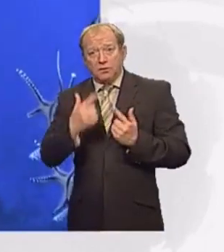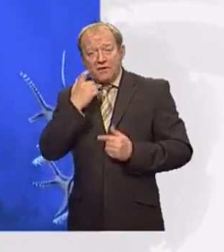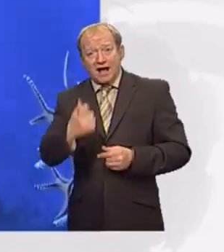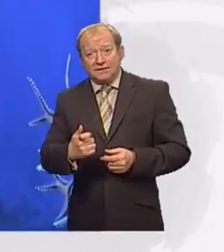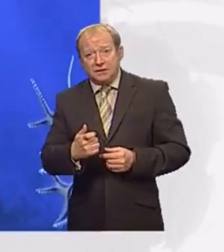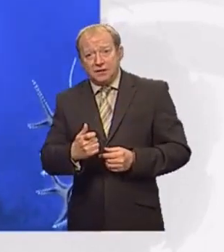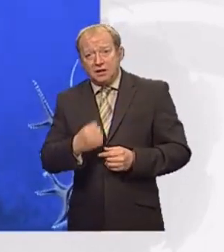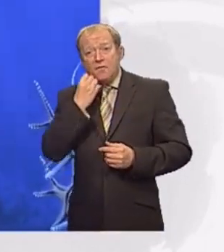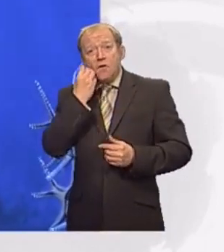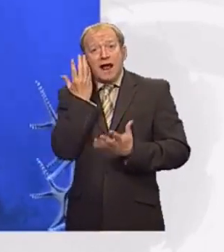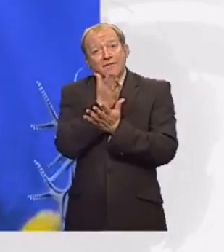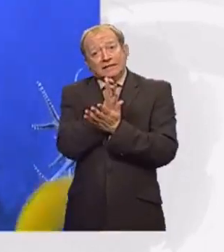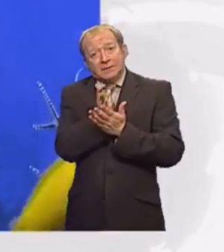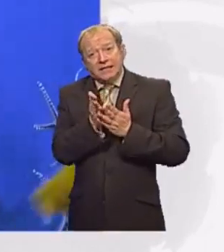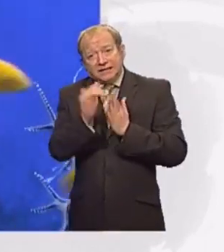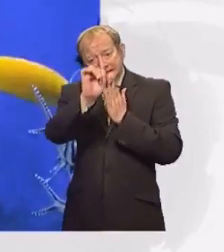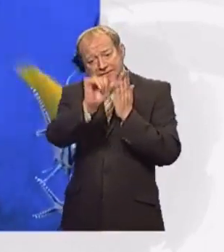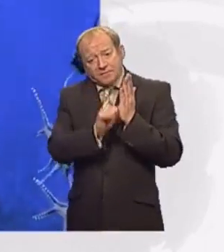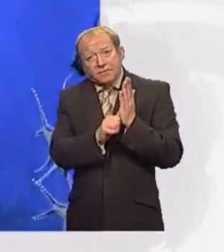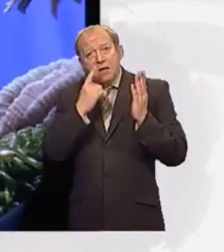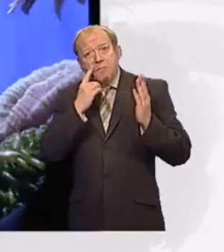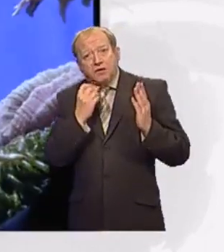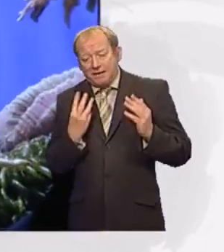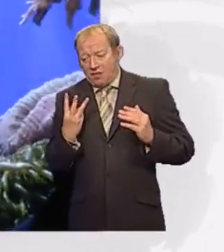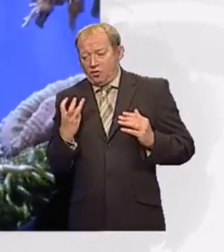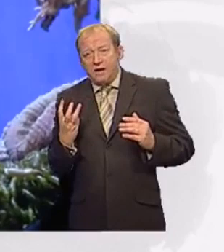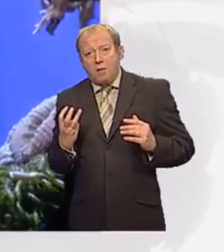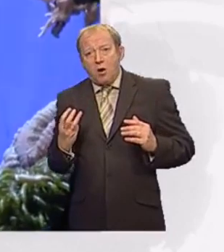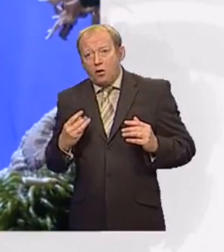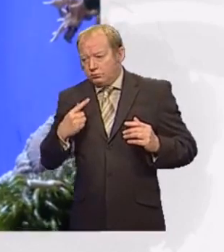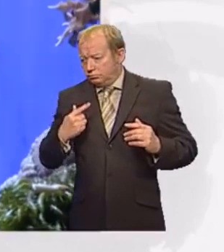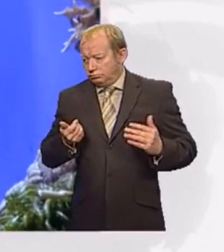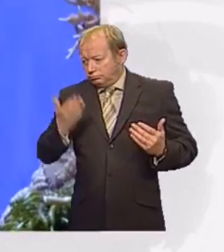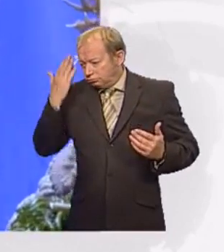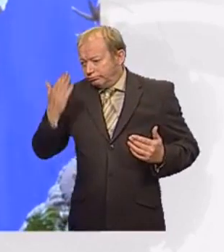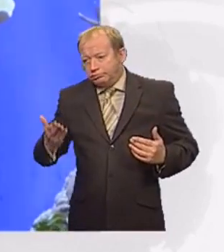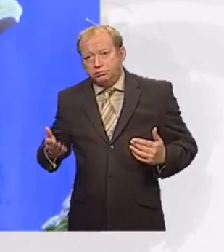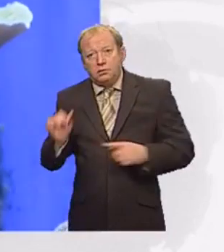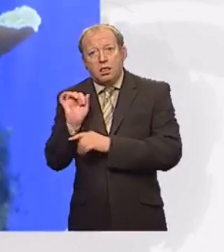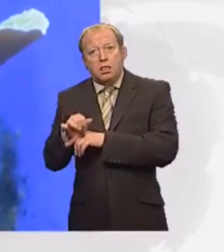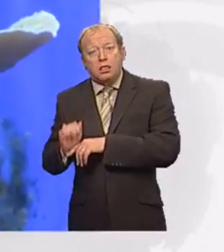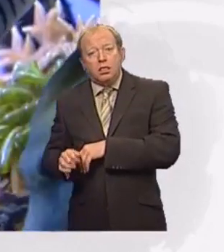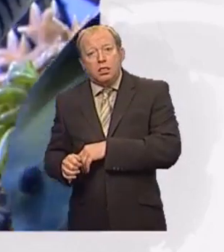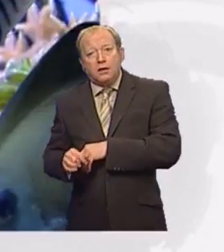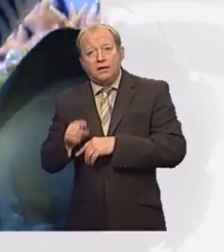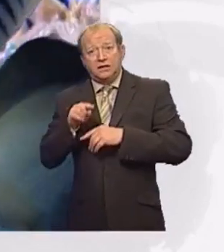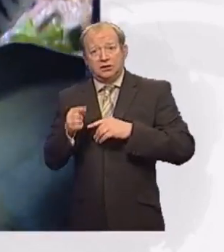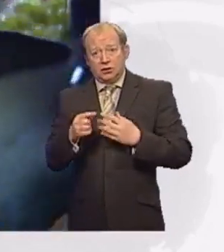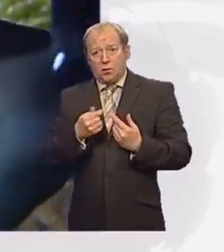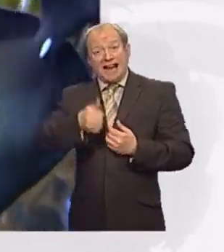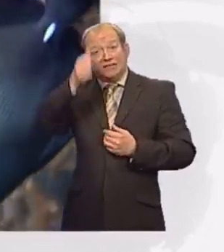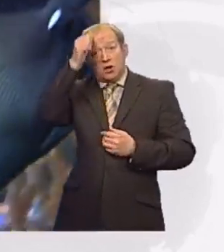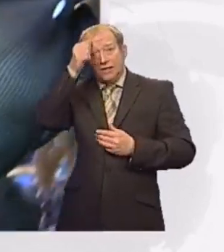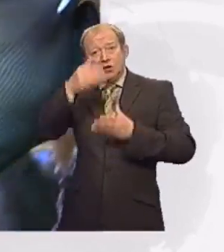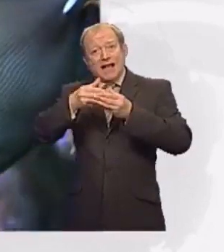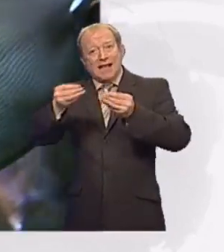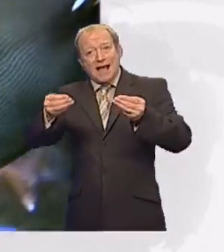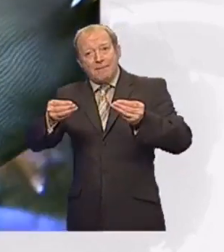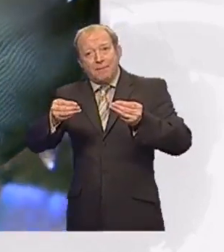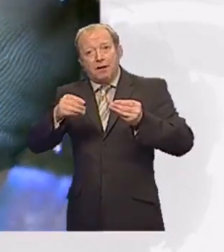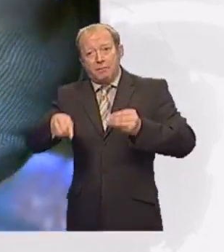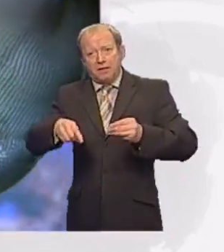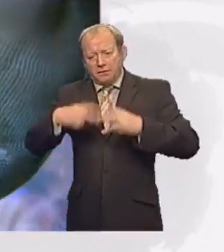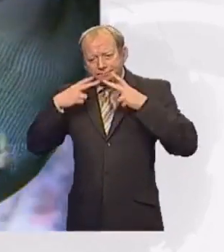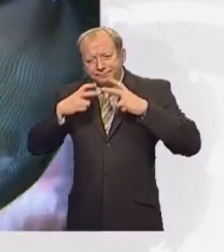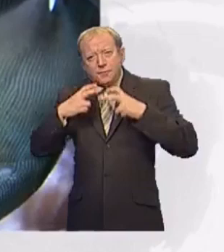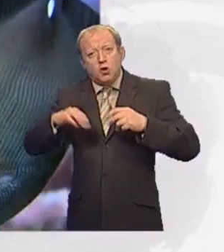For every species listed, there could be another three that are as yet unknown. And while that leaves big gaps in scientific knowledge, the census